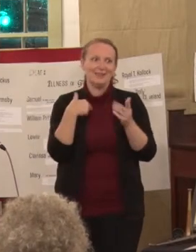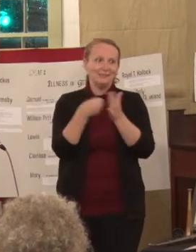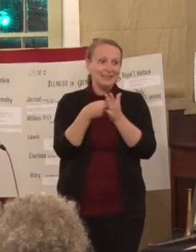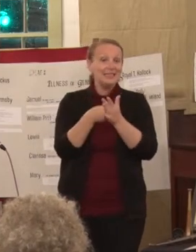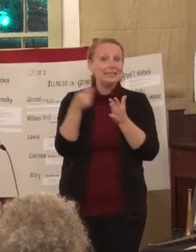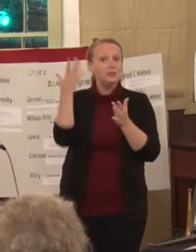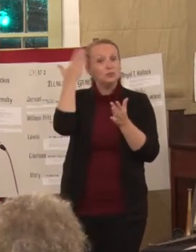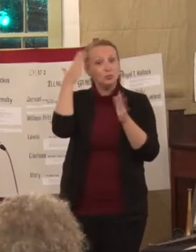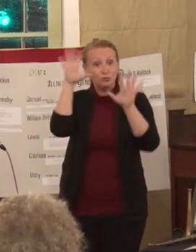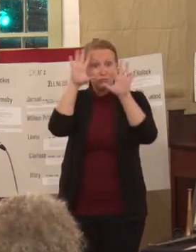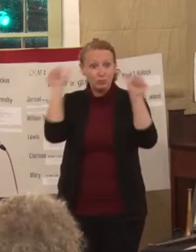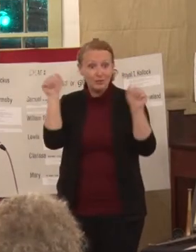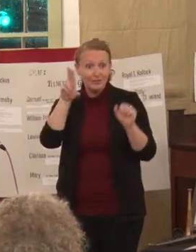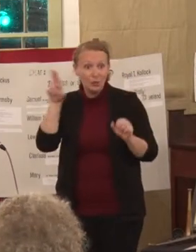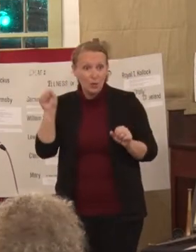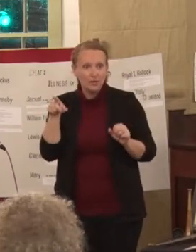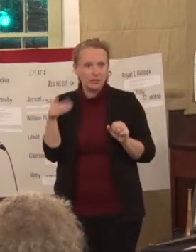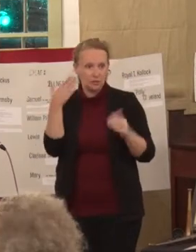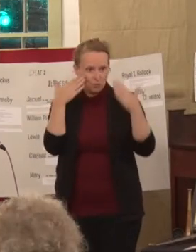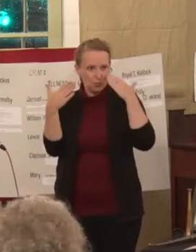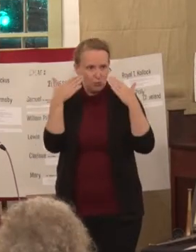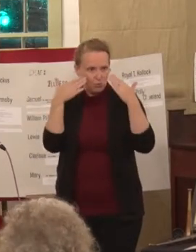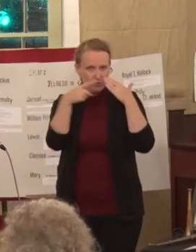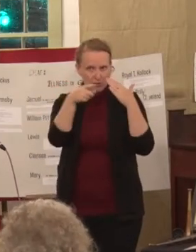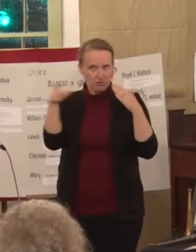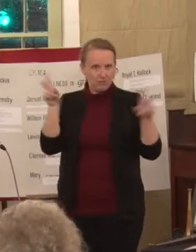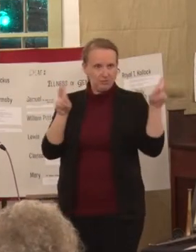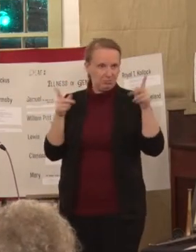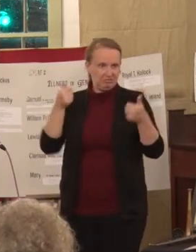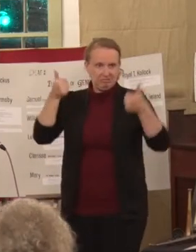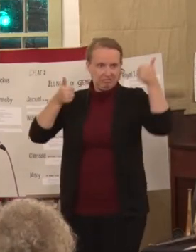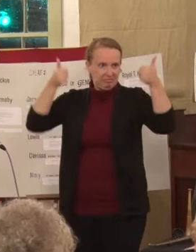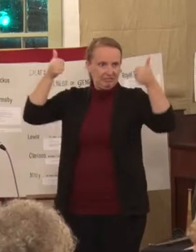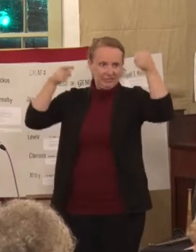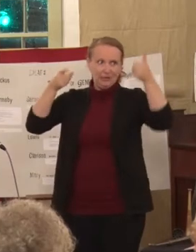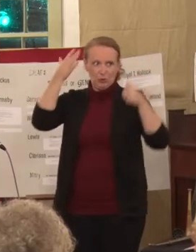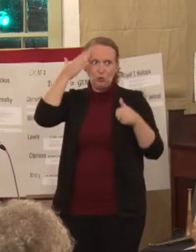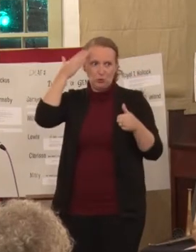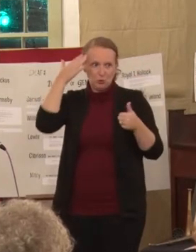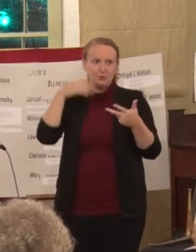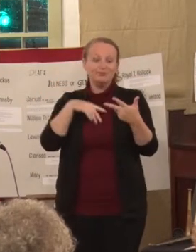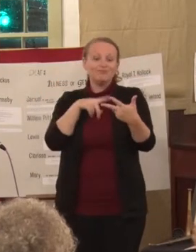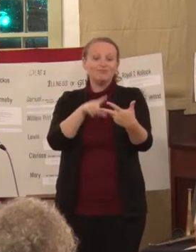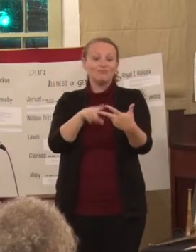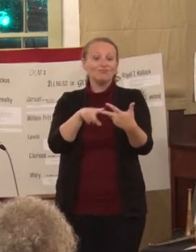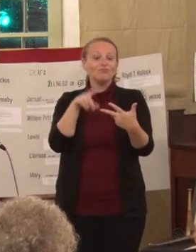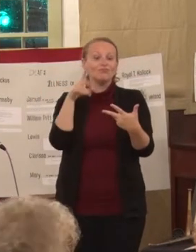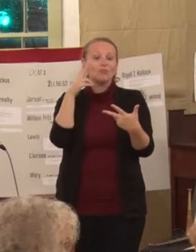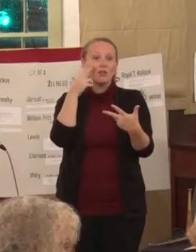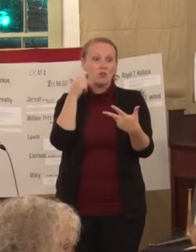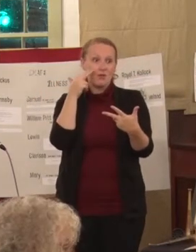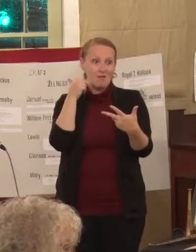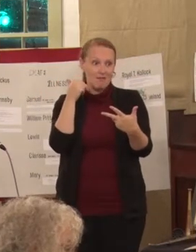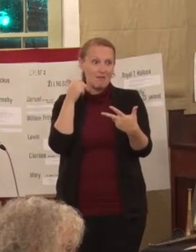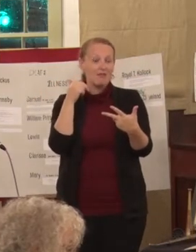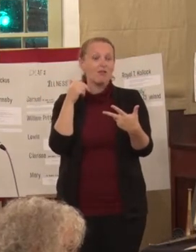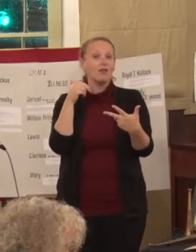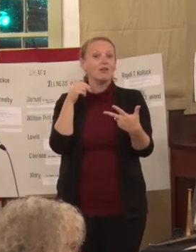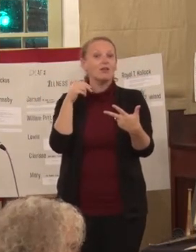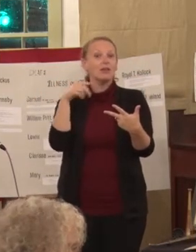mean, hello. And then, the third thing was Laurent Clerc, who was a teacher in Paris